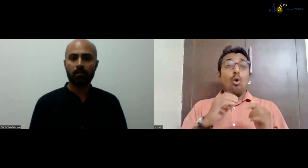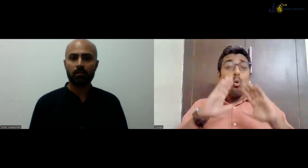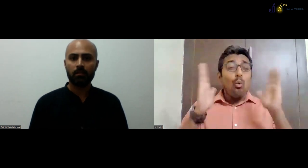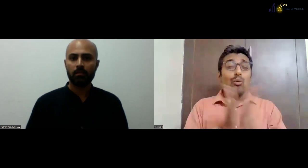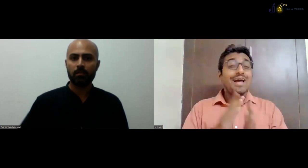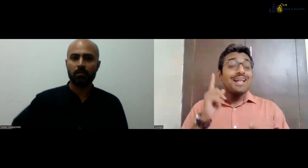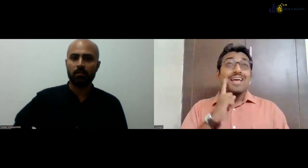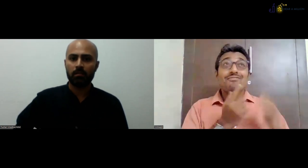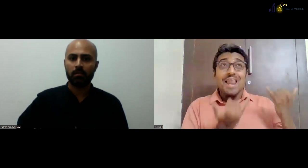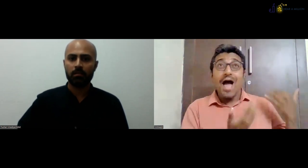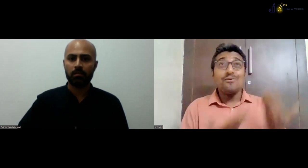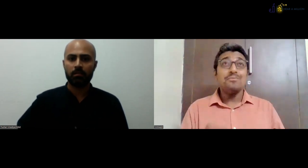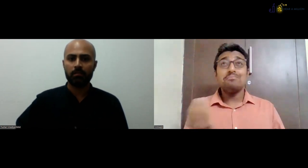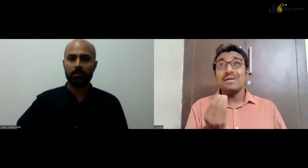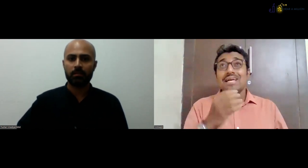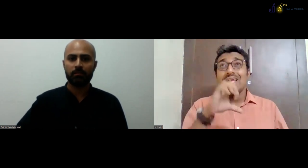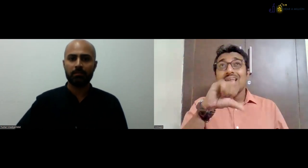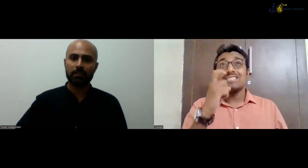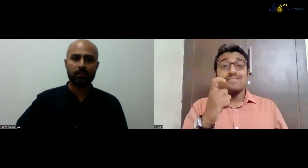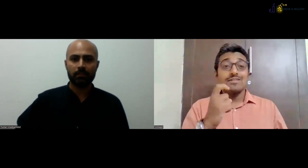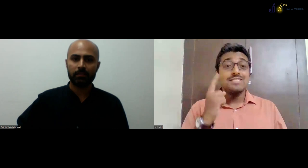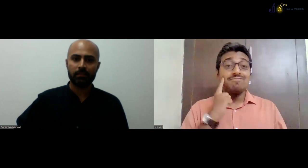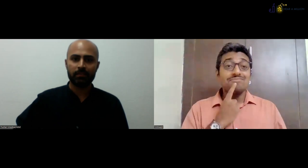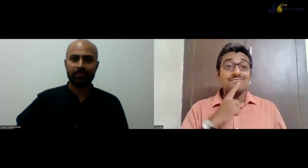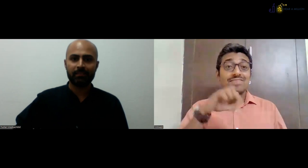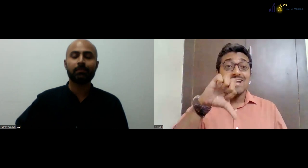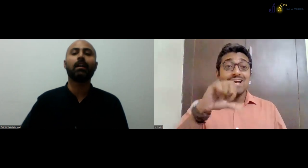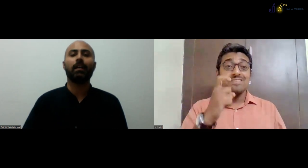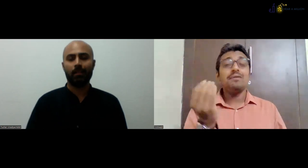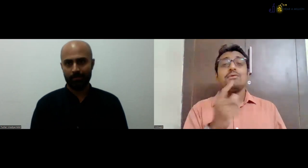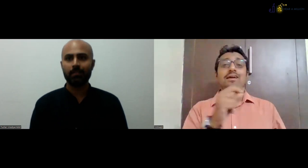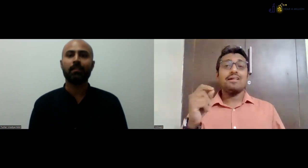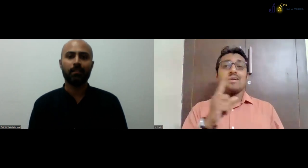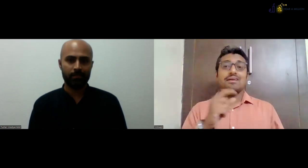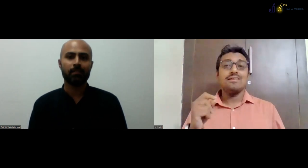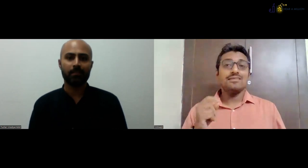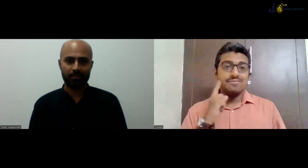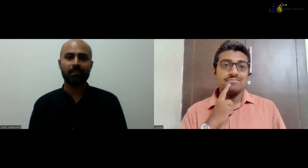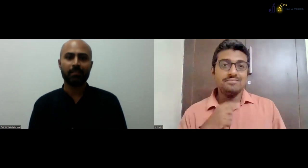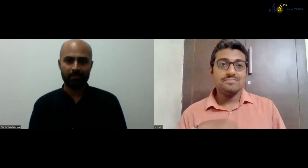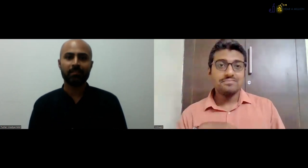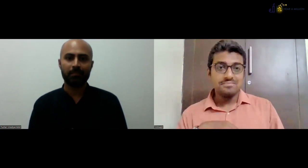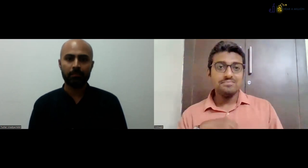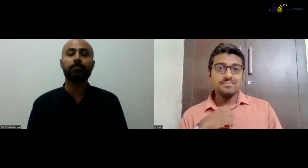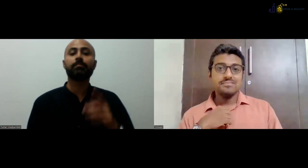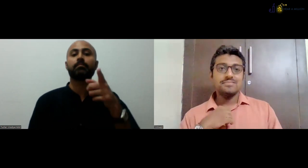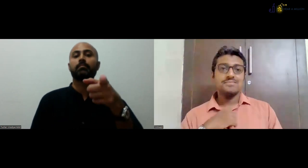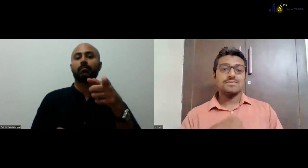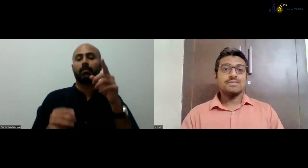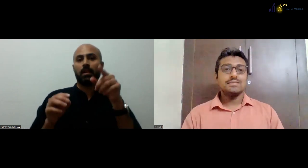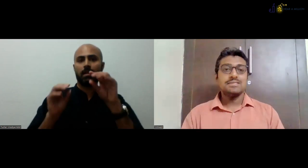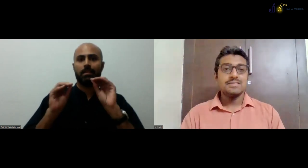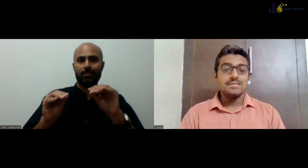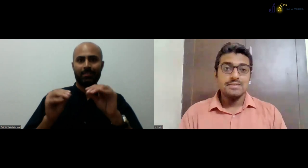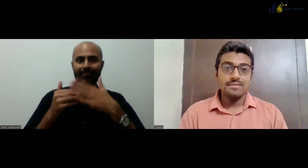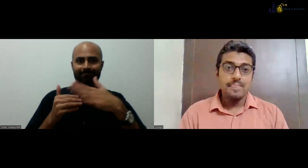in one and another 30 in the second one. So overall 97 deaf students. You can say about the